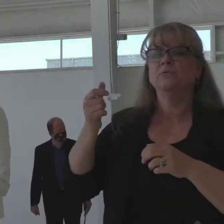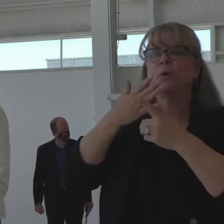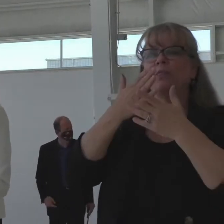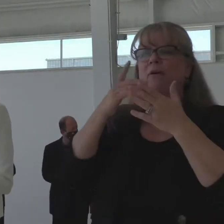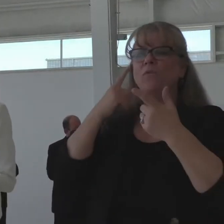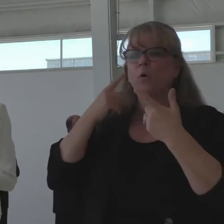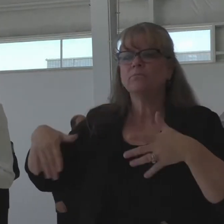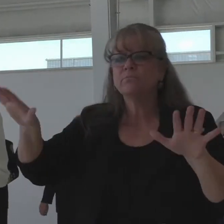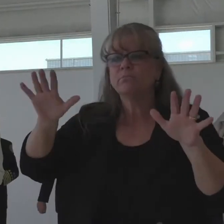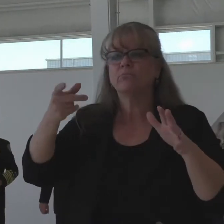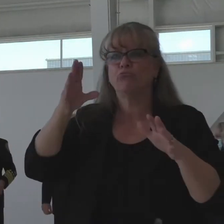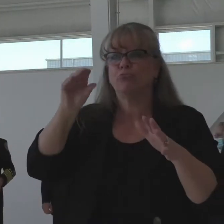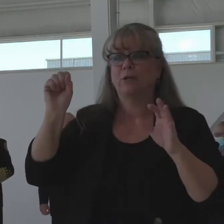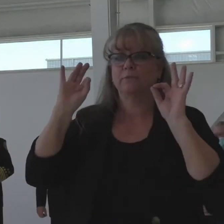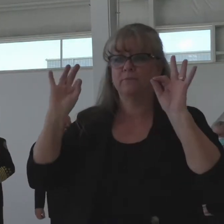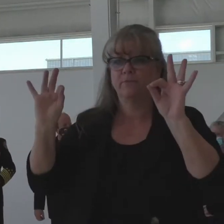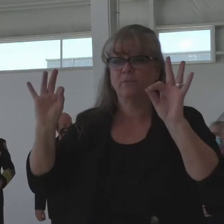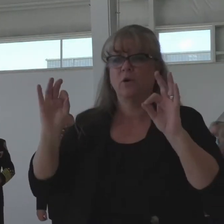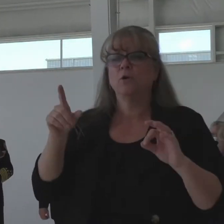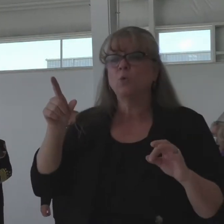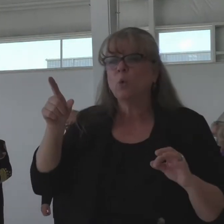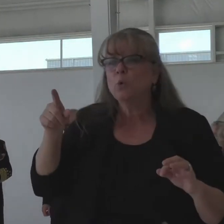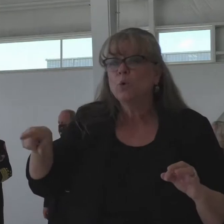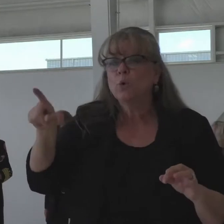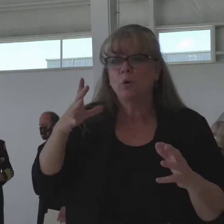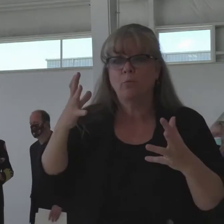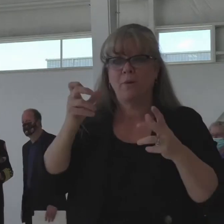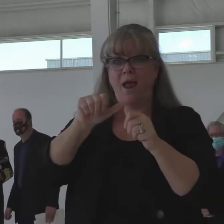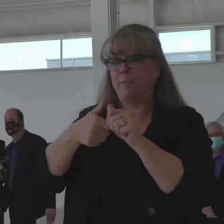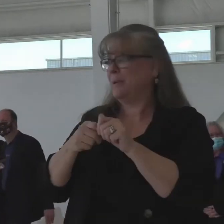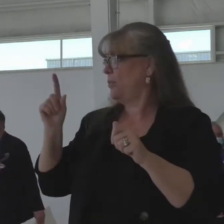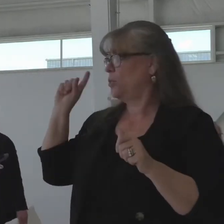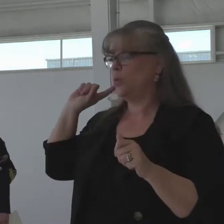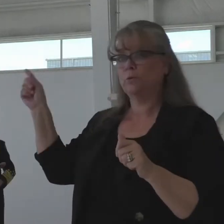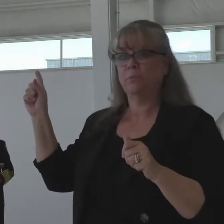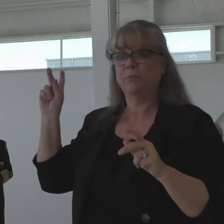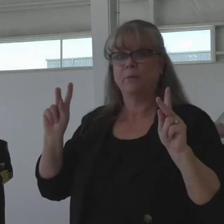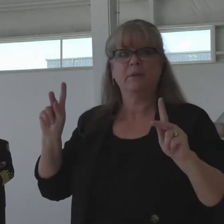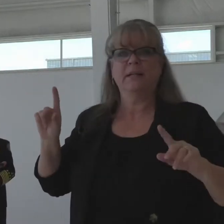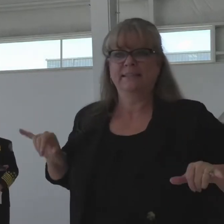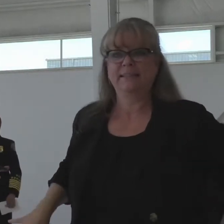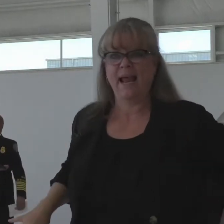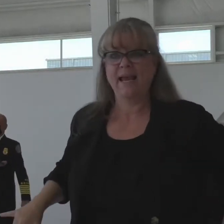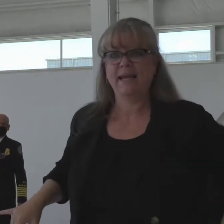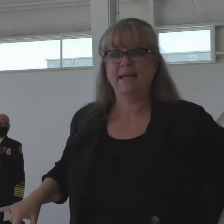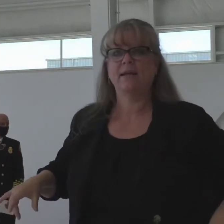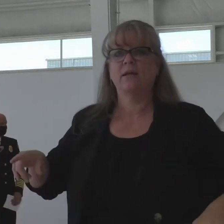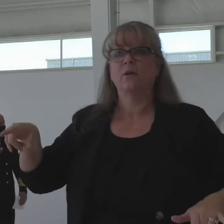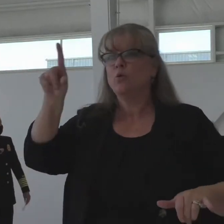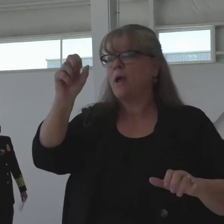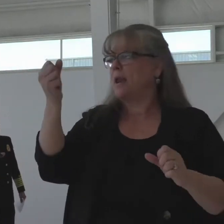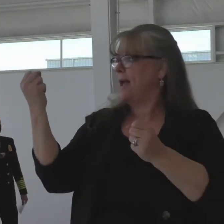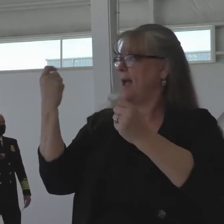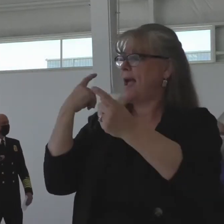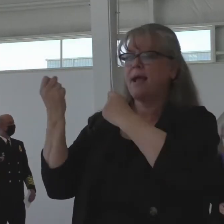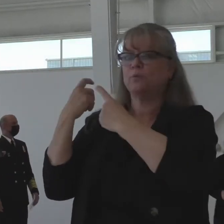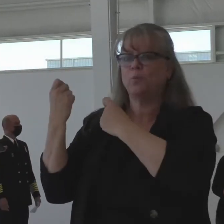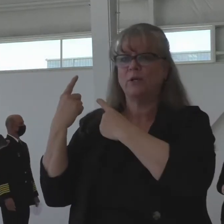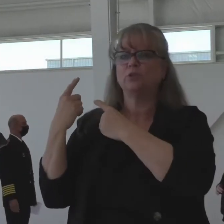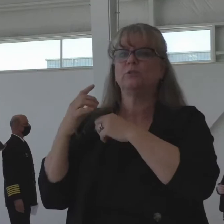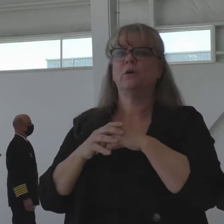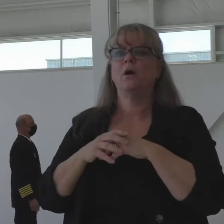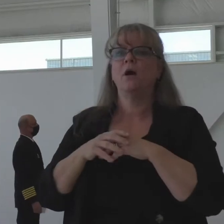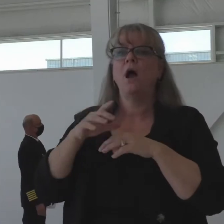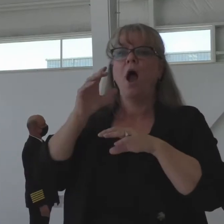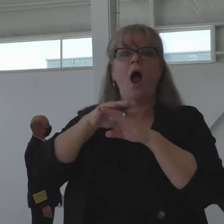folks back here are going to hang around so if you wanted to go up and ask them questions and for those that streamed with us virtually thank you so much